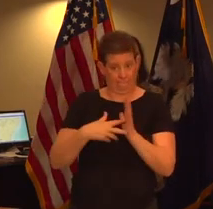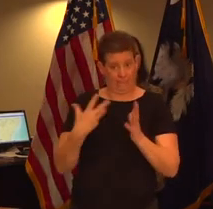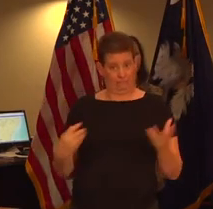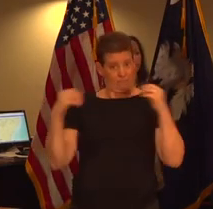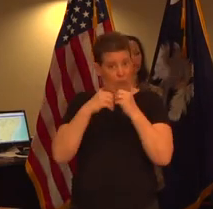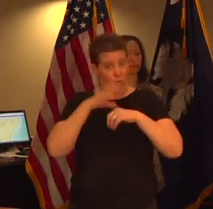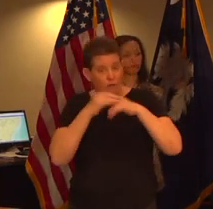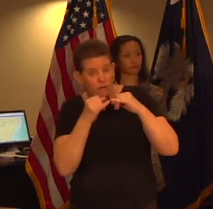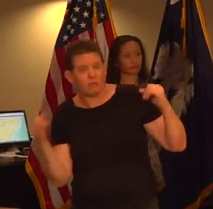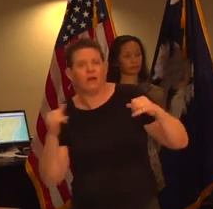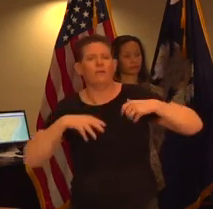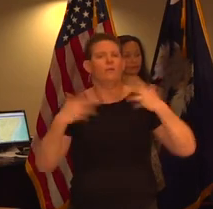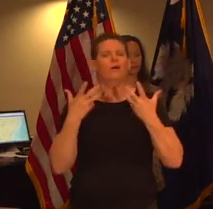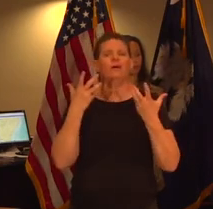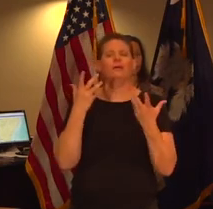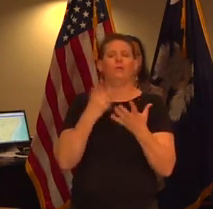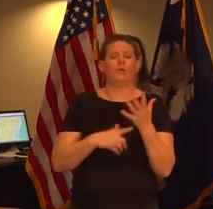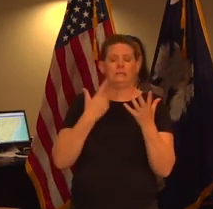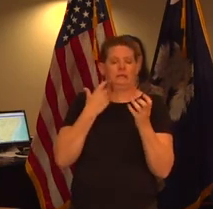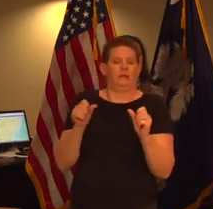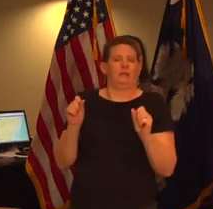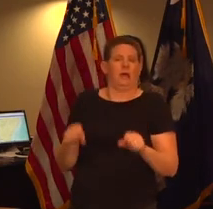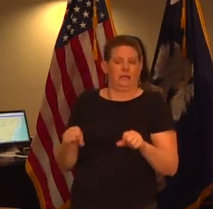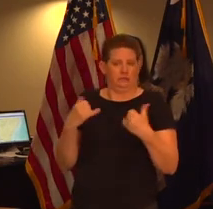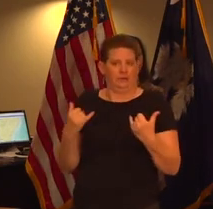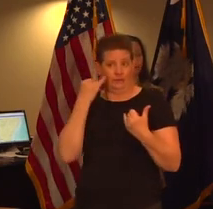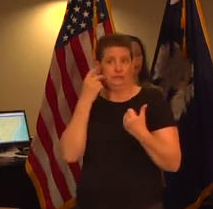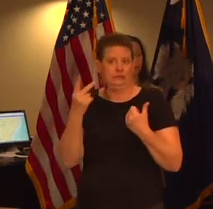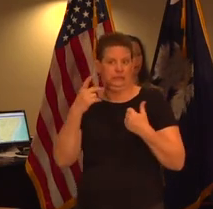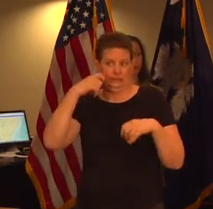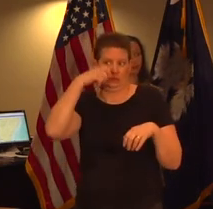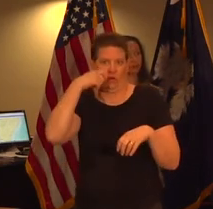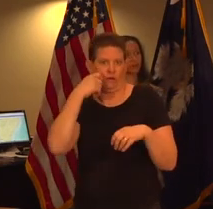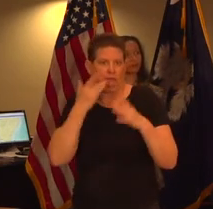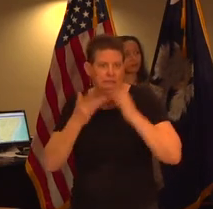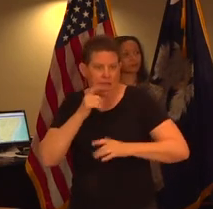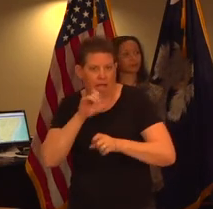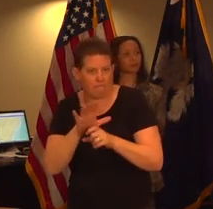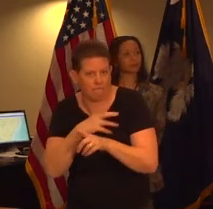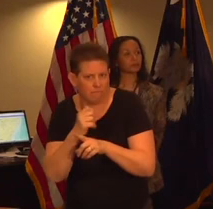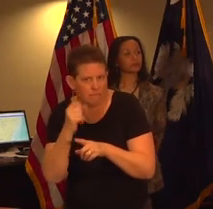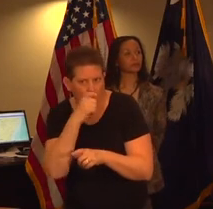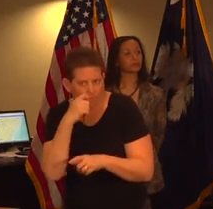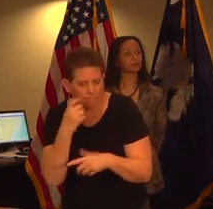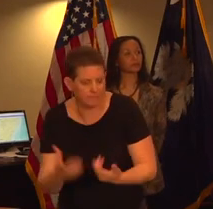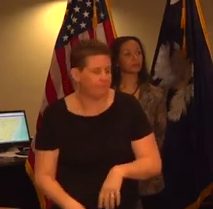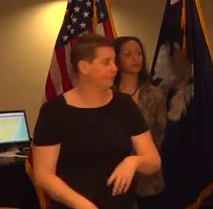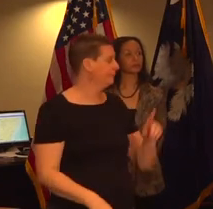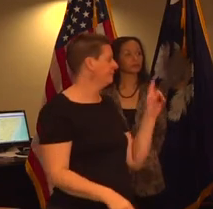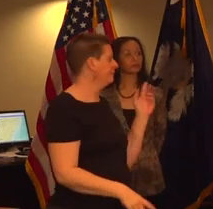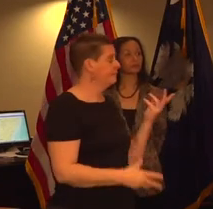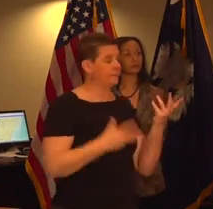online or just kind of what's the capacity right now and we're still seeing those swap shortages so the capacity